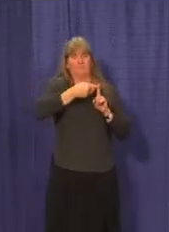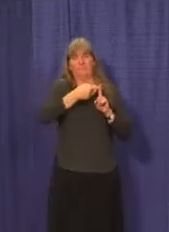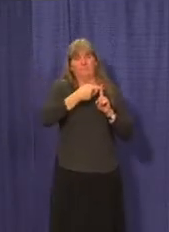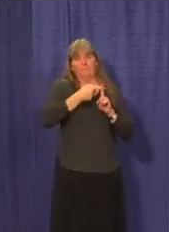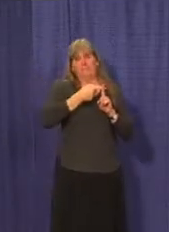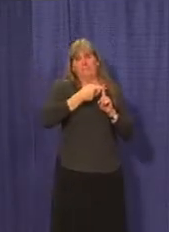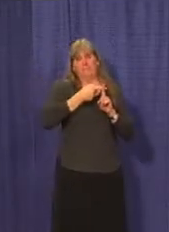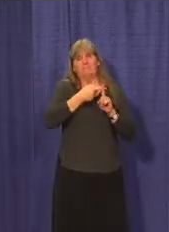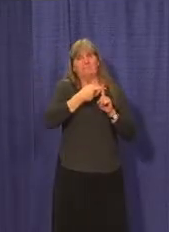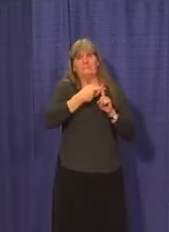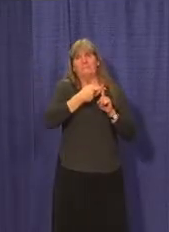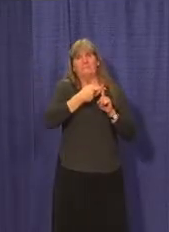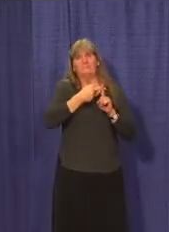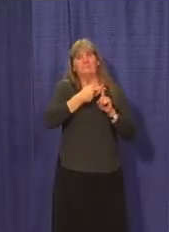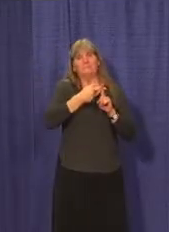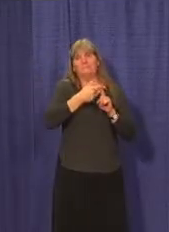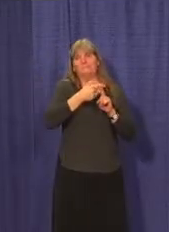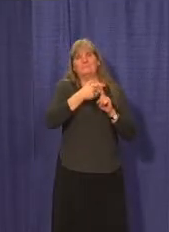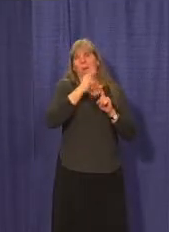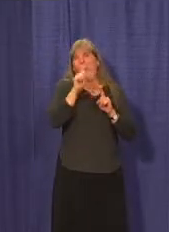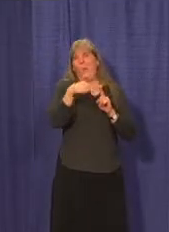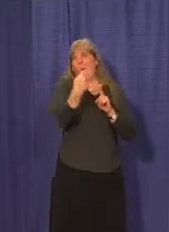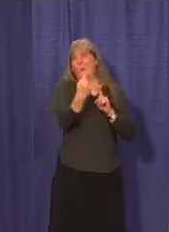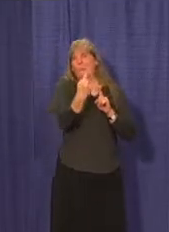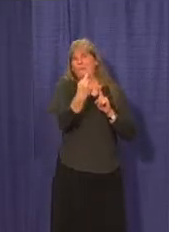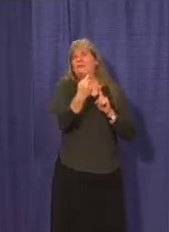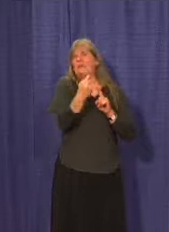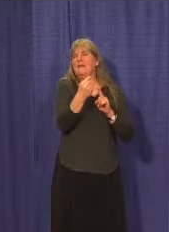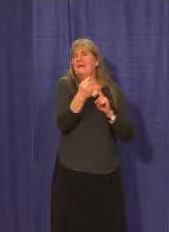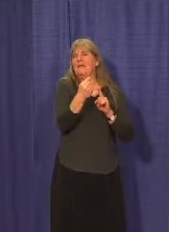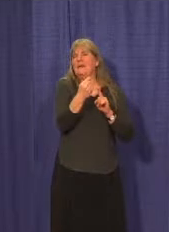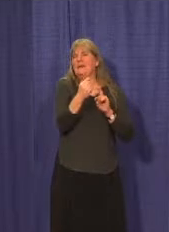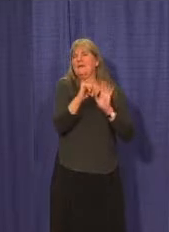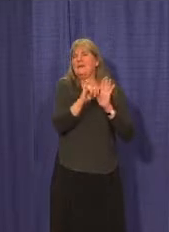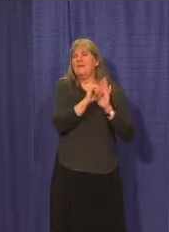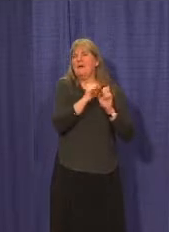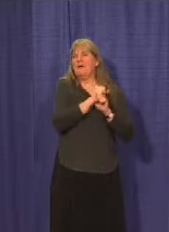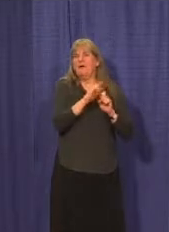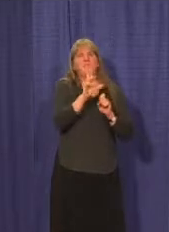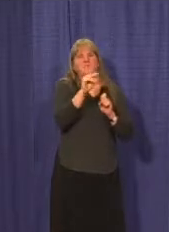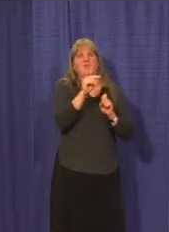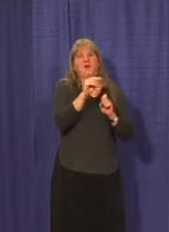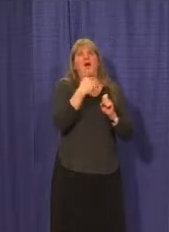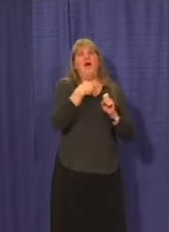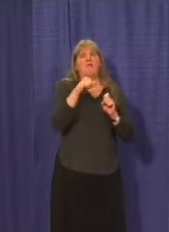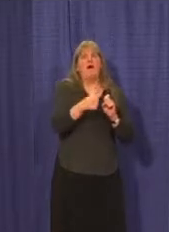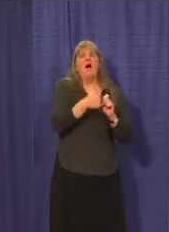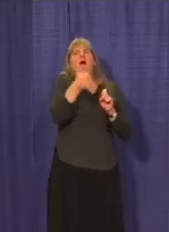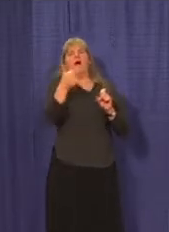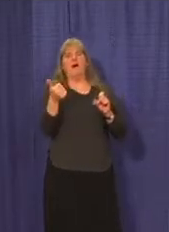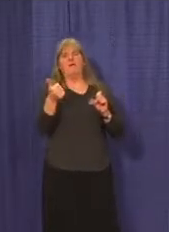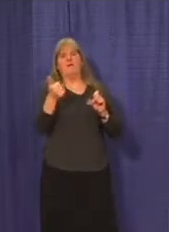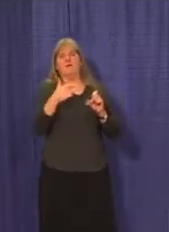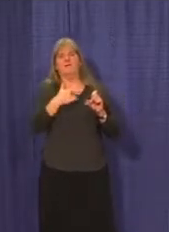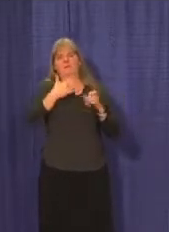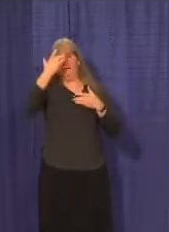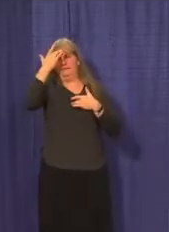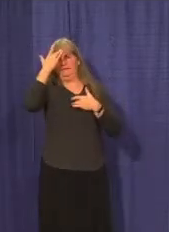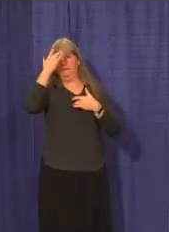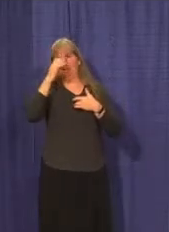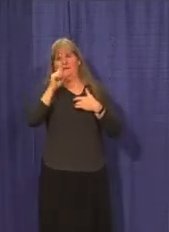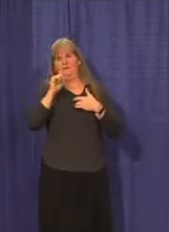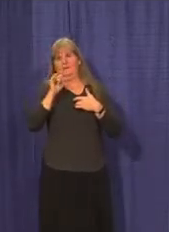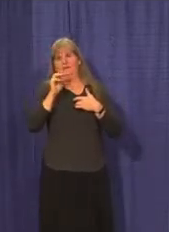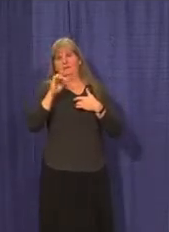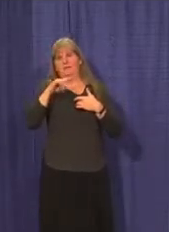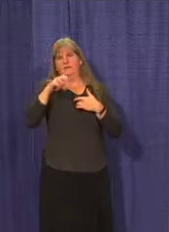actually very rare as the only symptom that is associated with COVID. And that's what influences